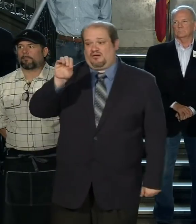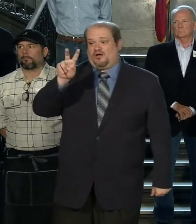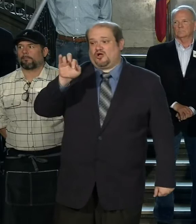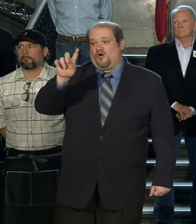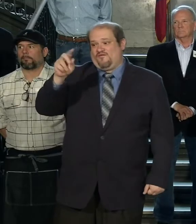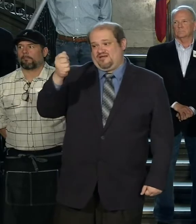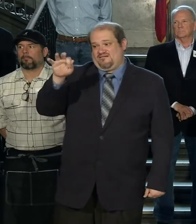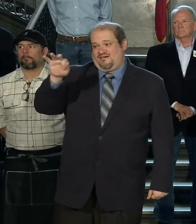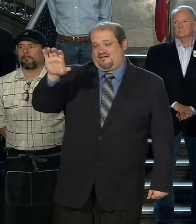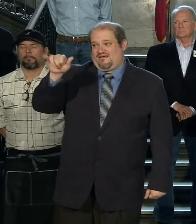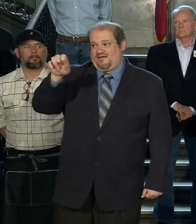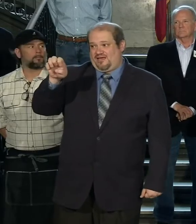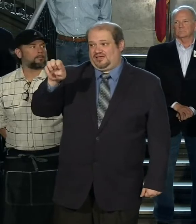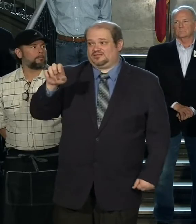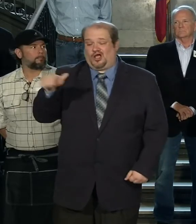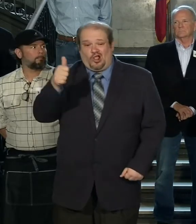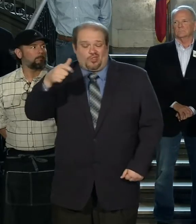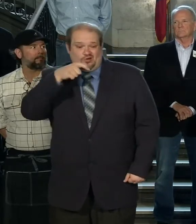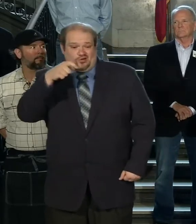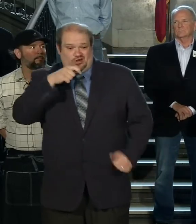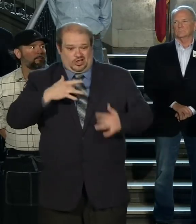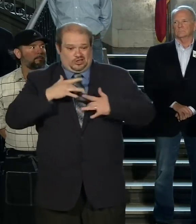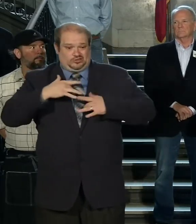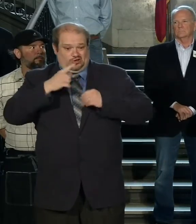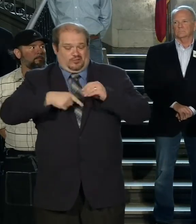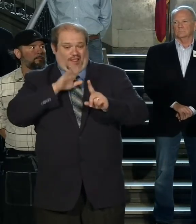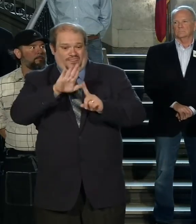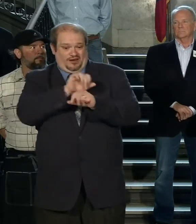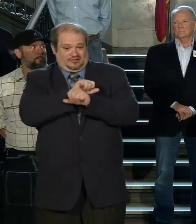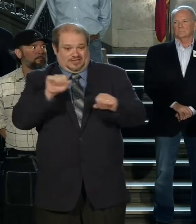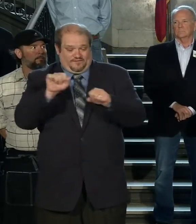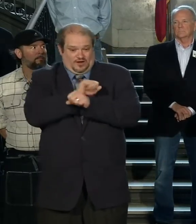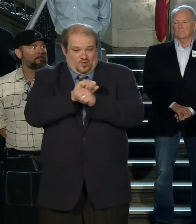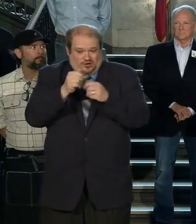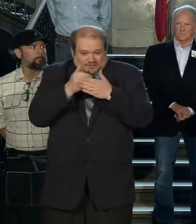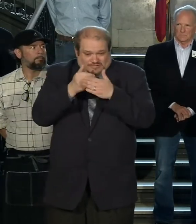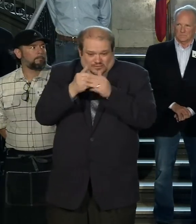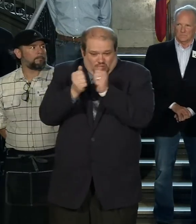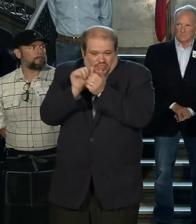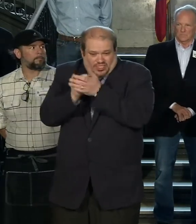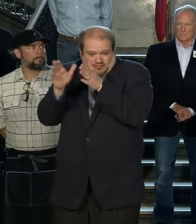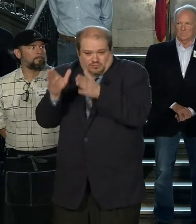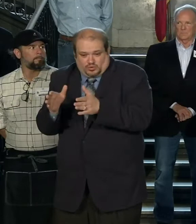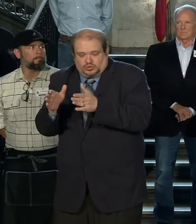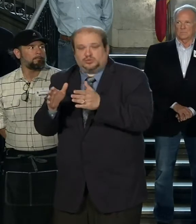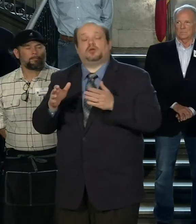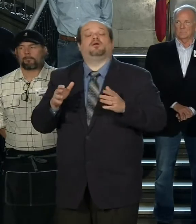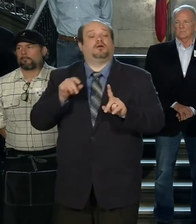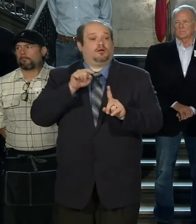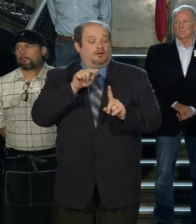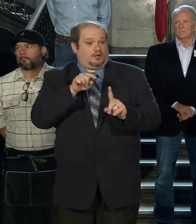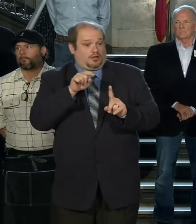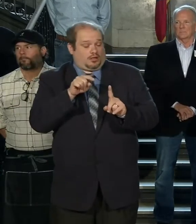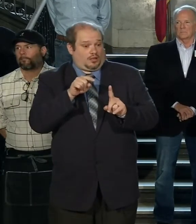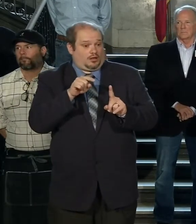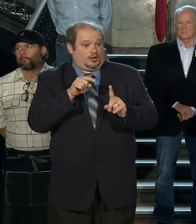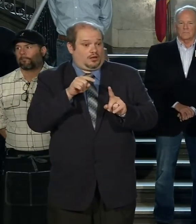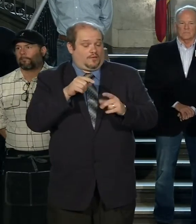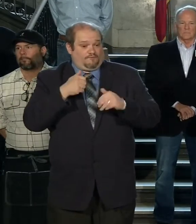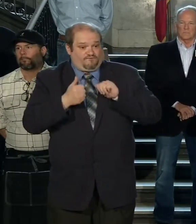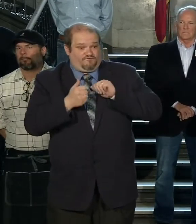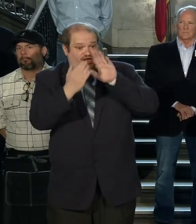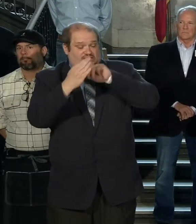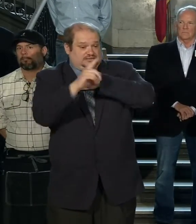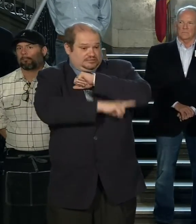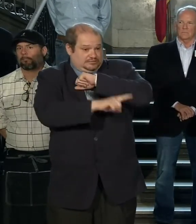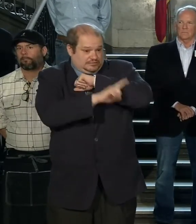19 case and some other dispatchers are concerned about their safety working in close quarters with them. are they facing disciplinary actions